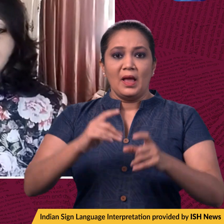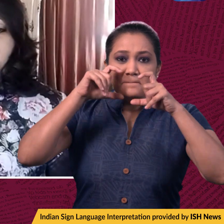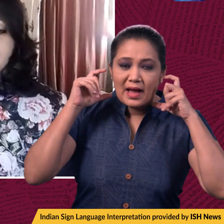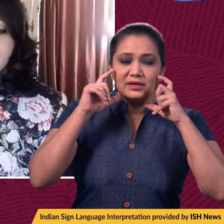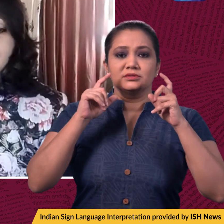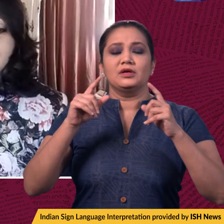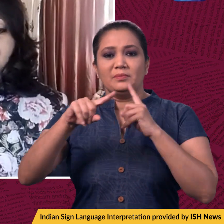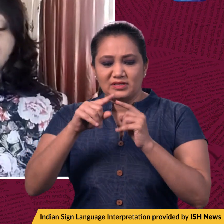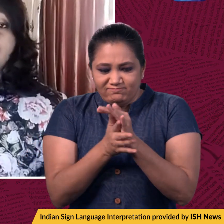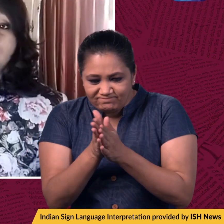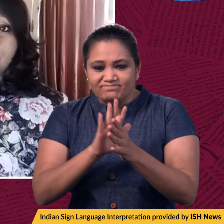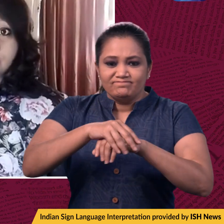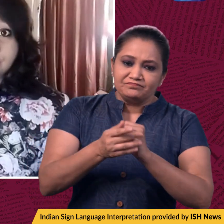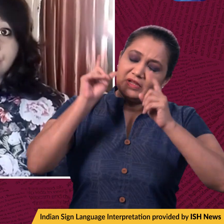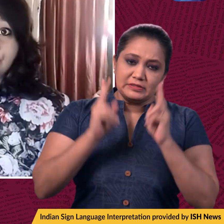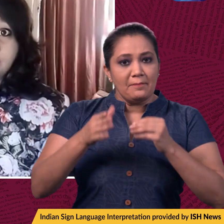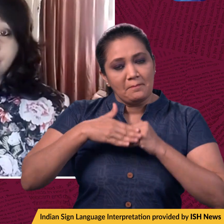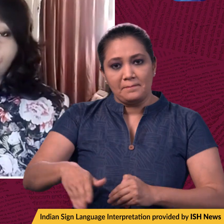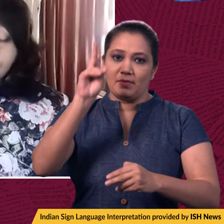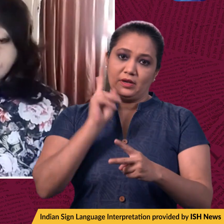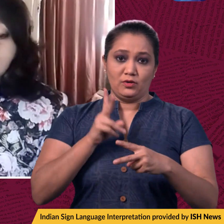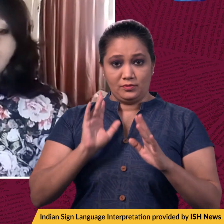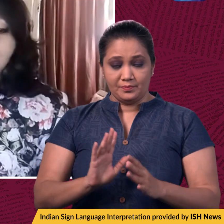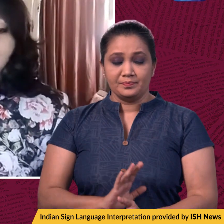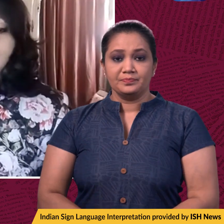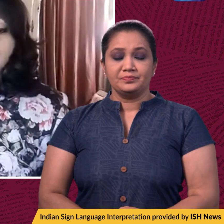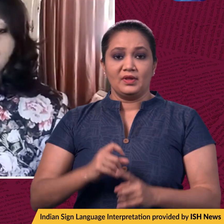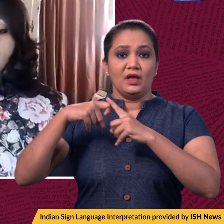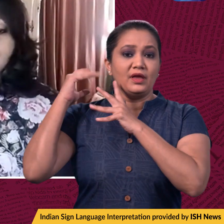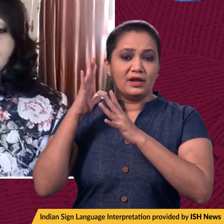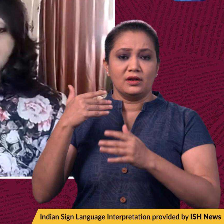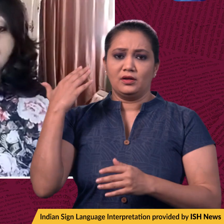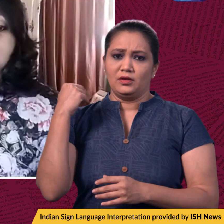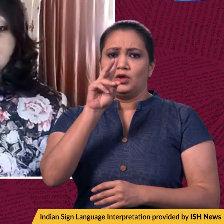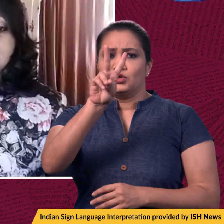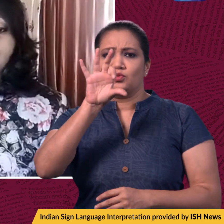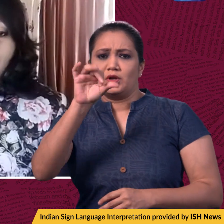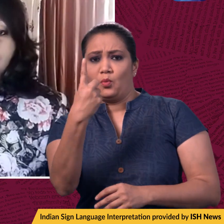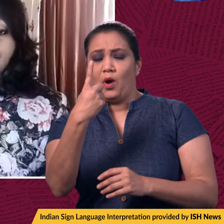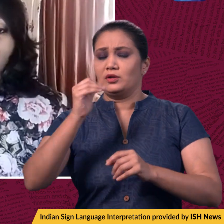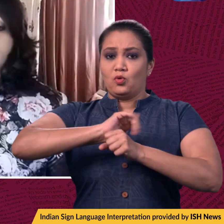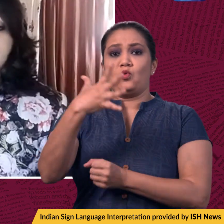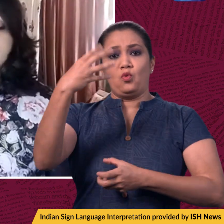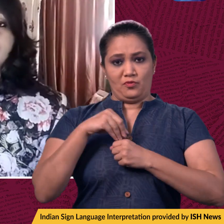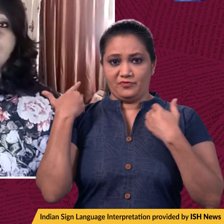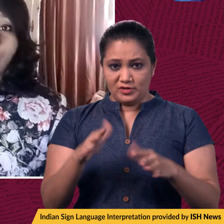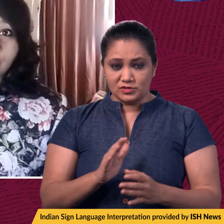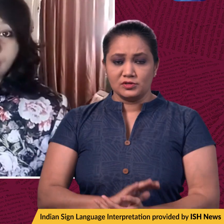and maintaining hygiene, however, will continue to be in force. Kerala has reported 291 new COVID cases on